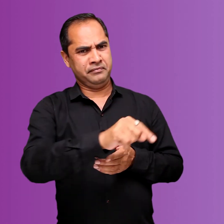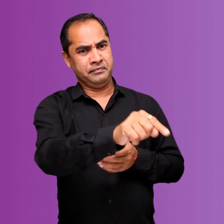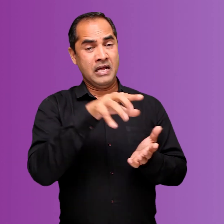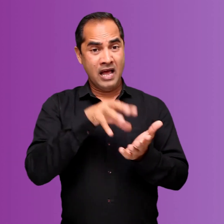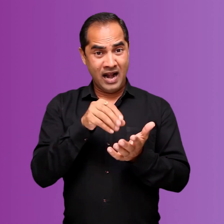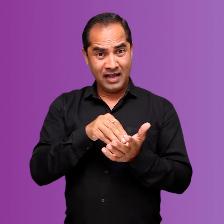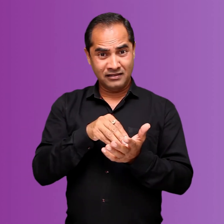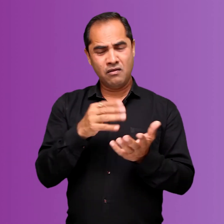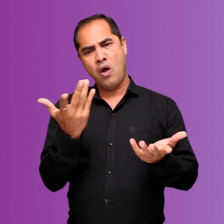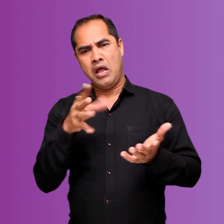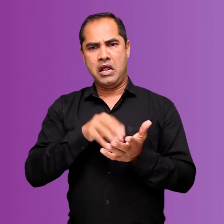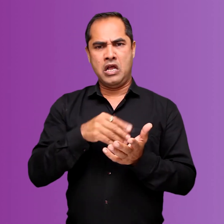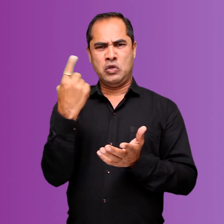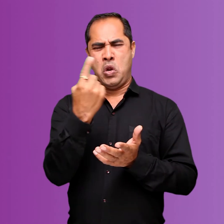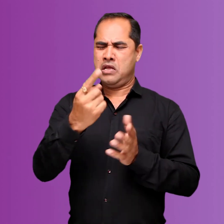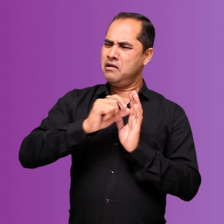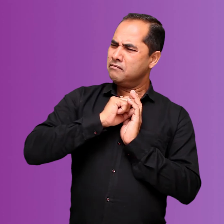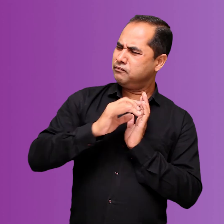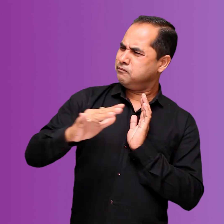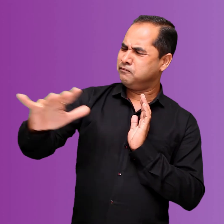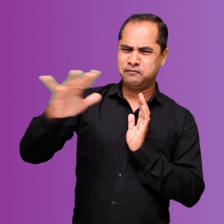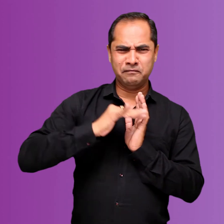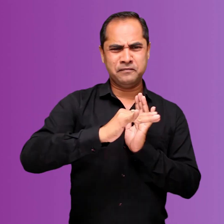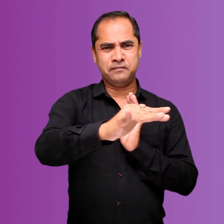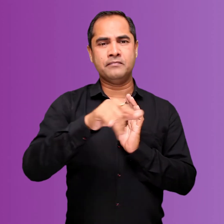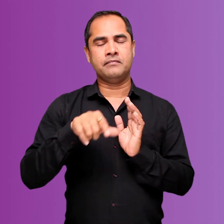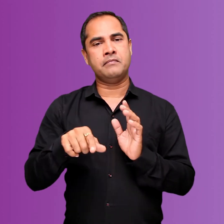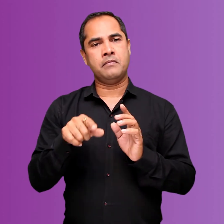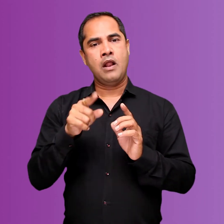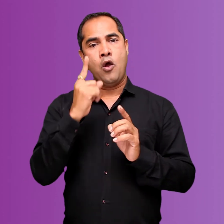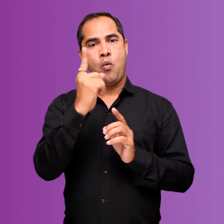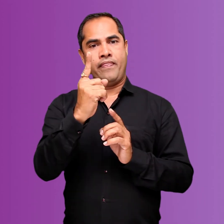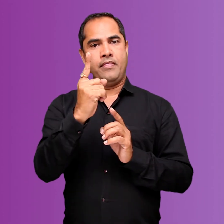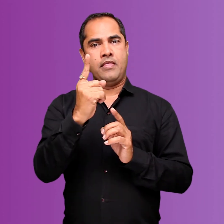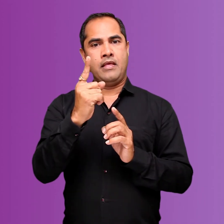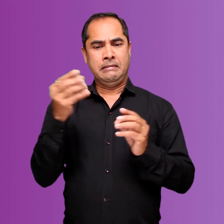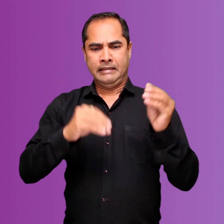Example any fruit crops or cash crops, same crop is grown all over.